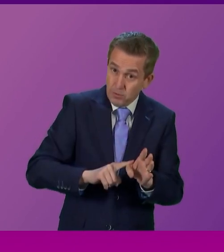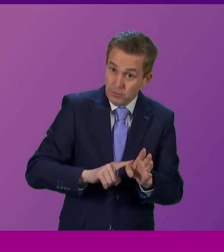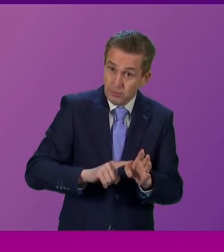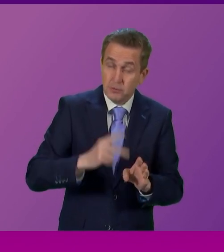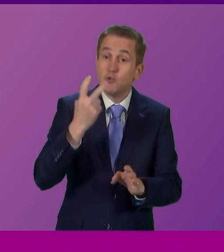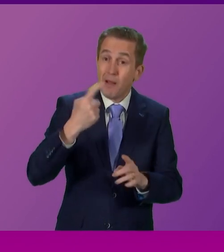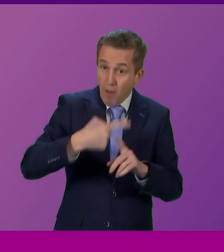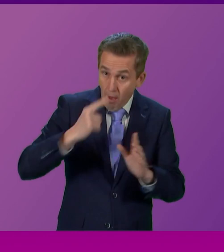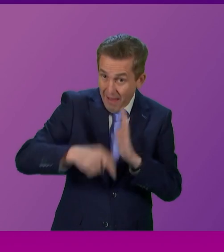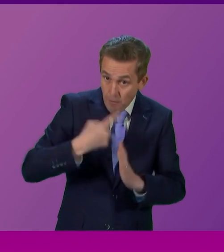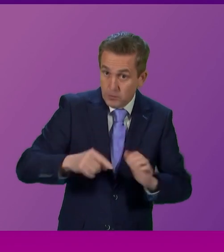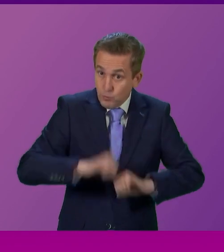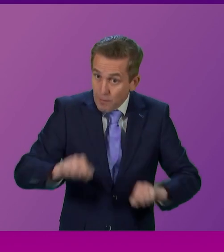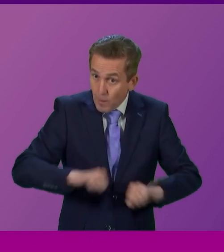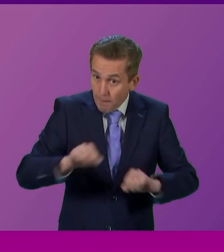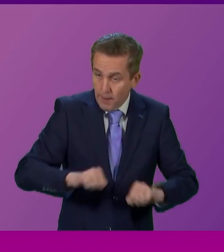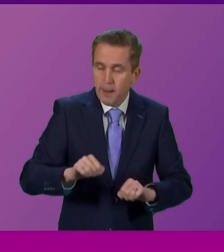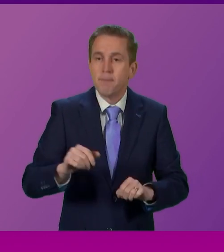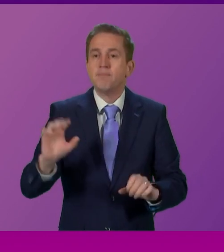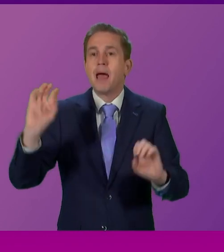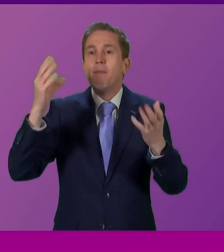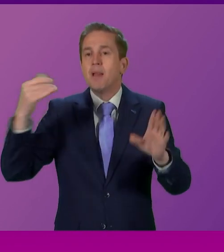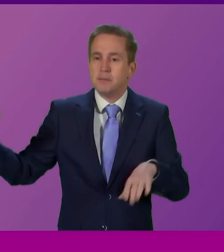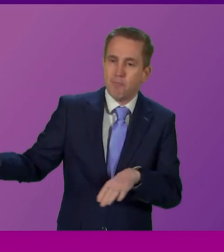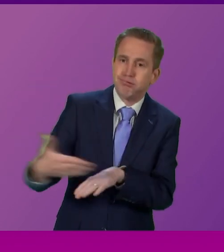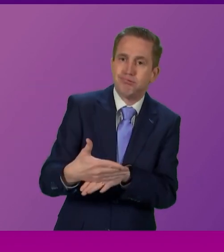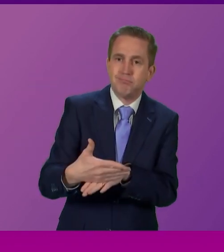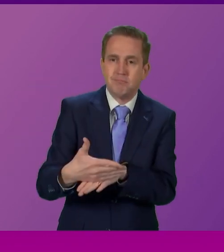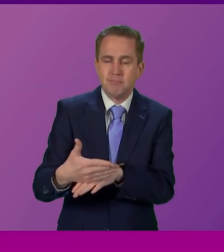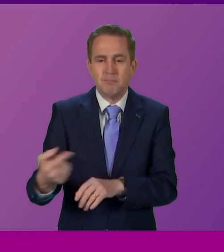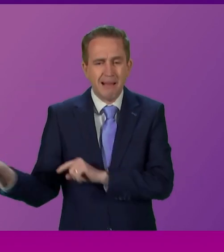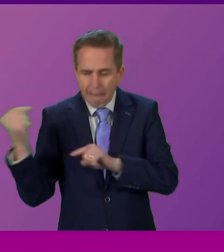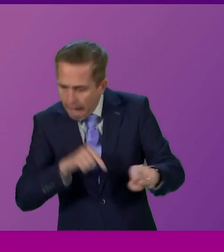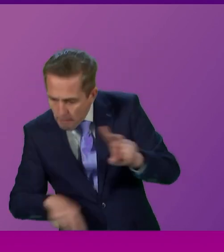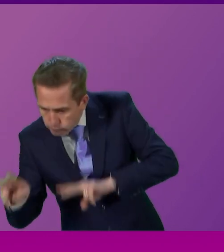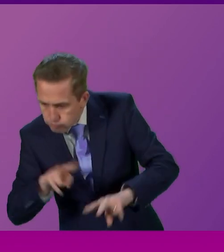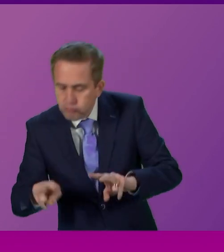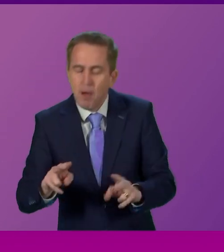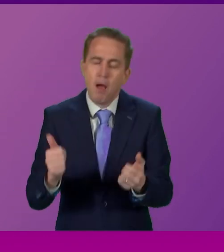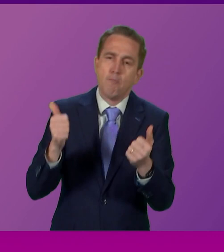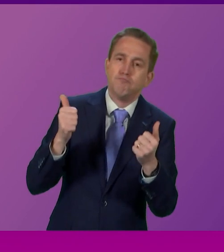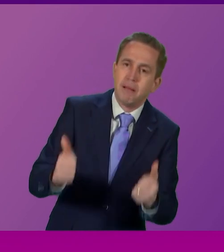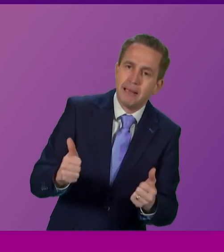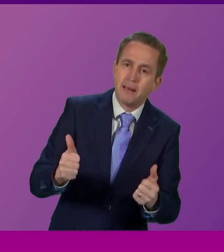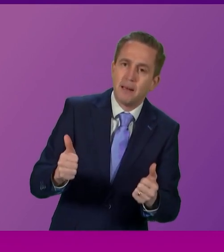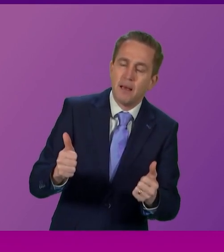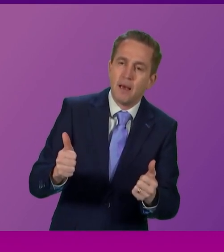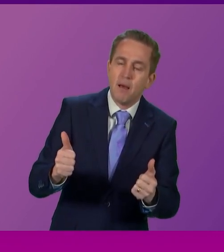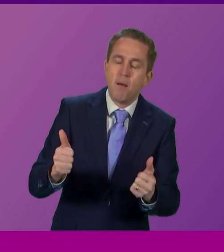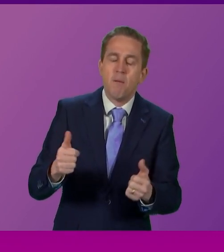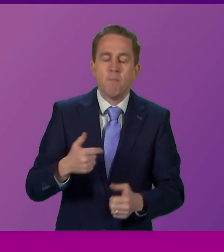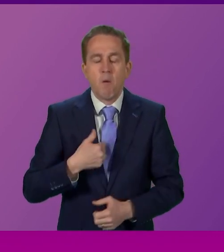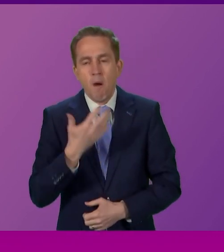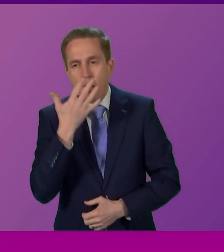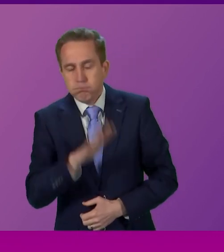arrived. My constituent said the ambulance crews were brilliant. But we are disgusted at what our uncle has been